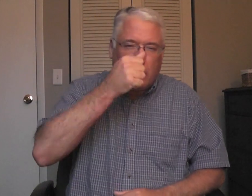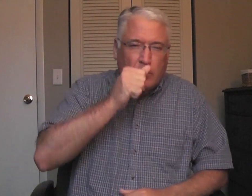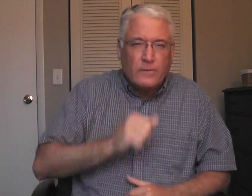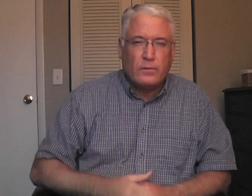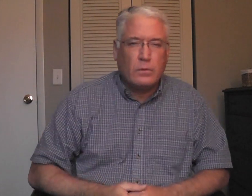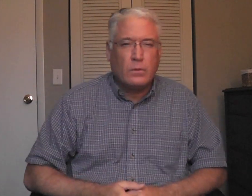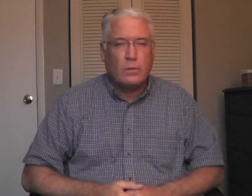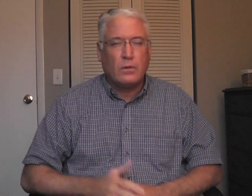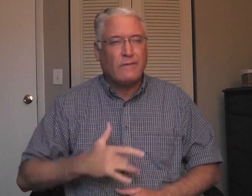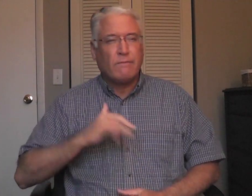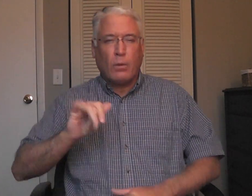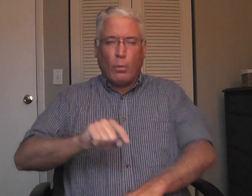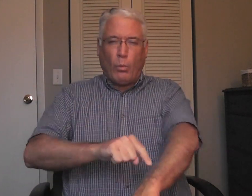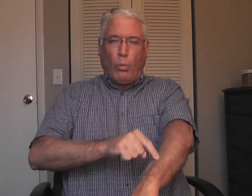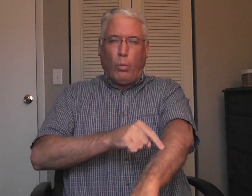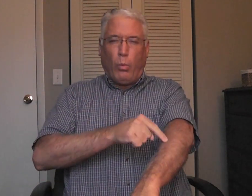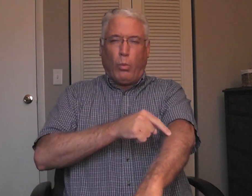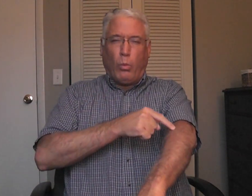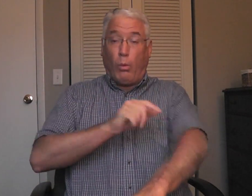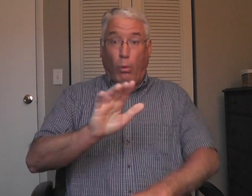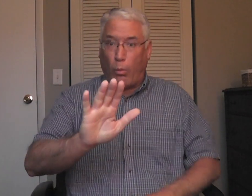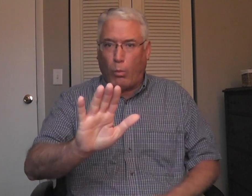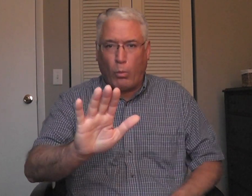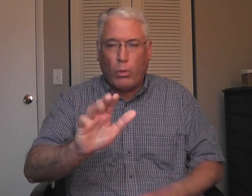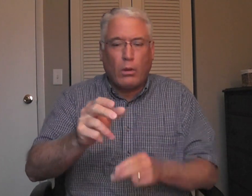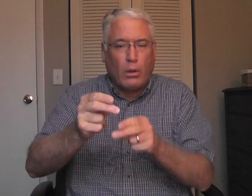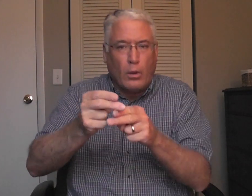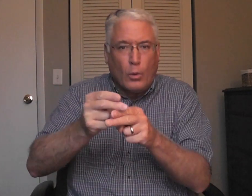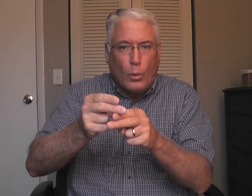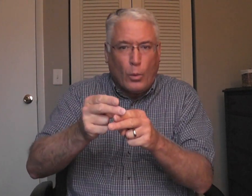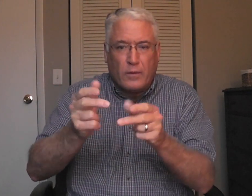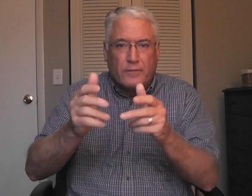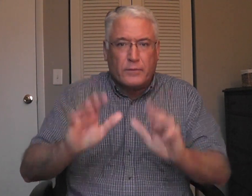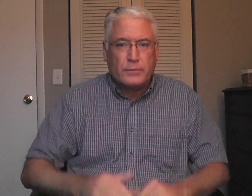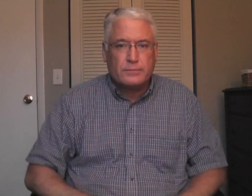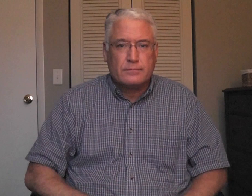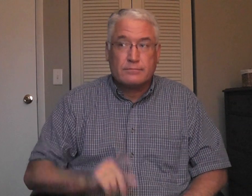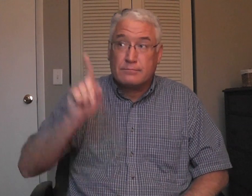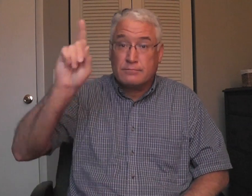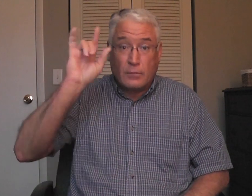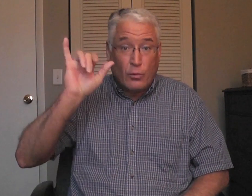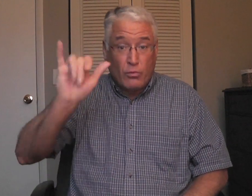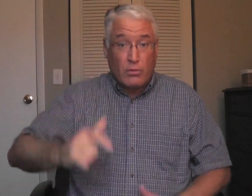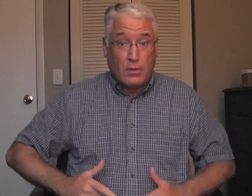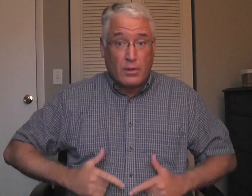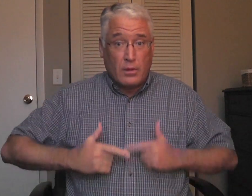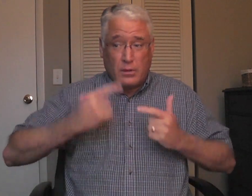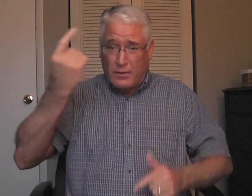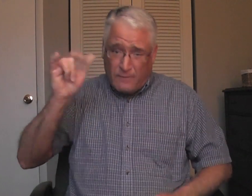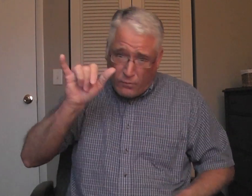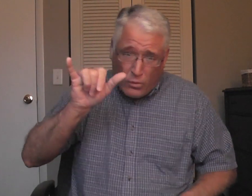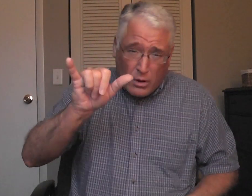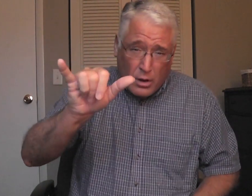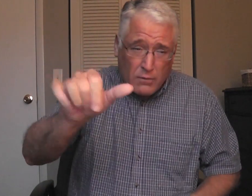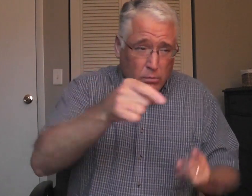frustration and suffering for a long time. Really, it's very brief compared to